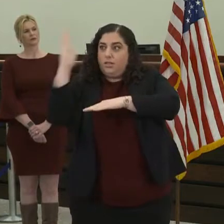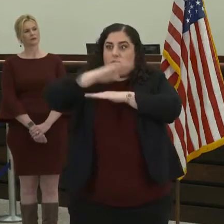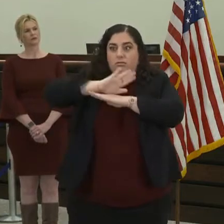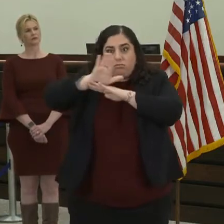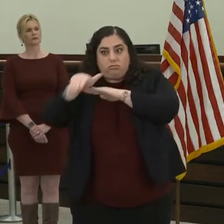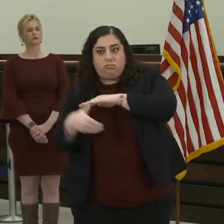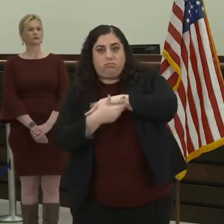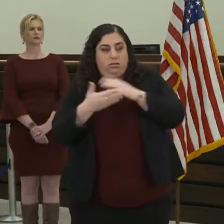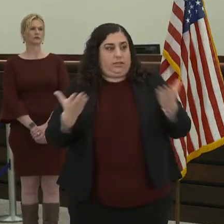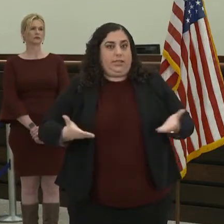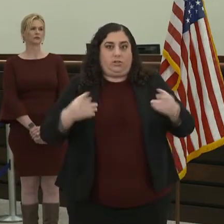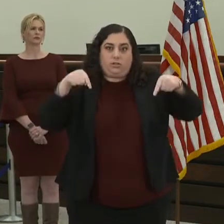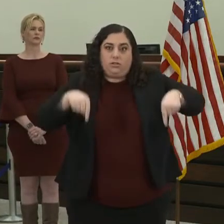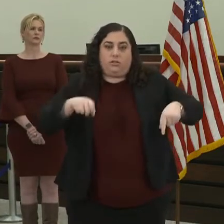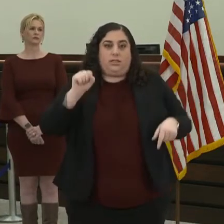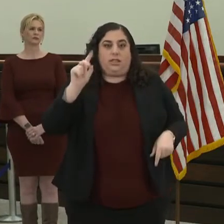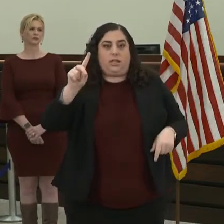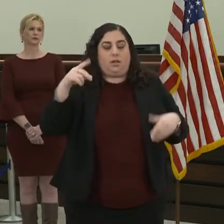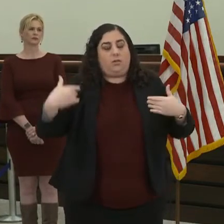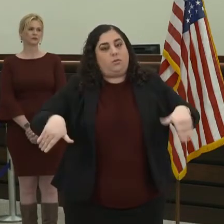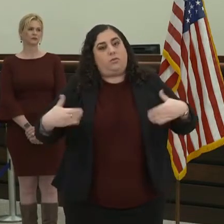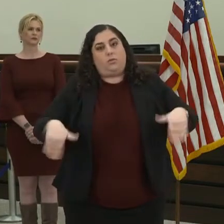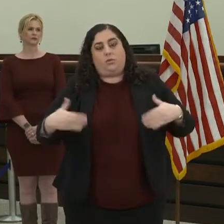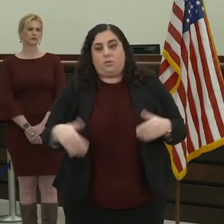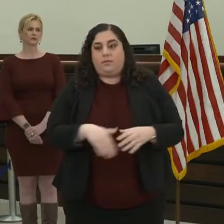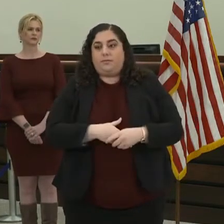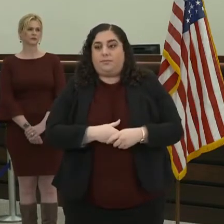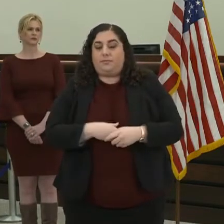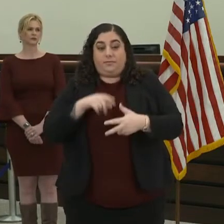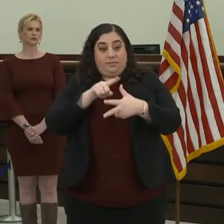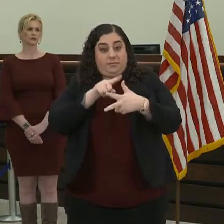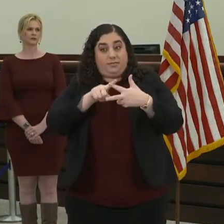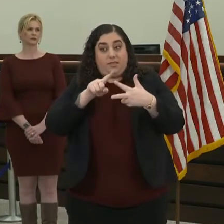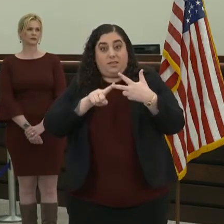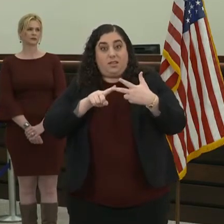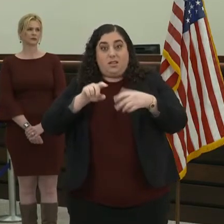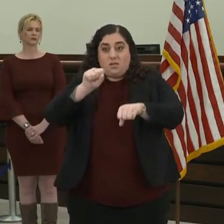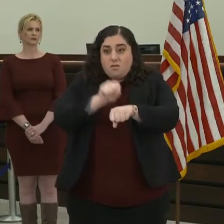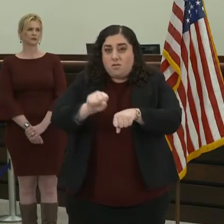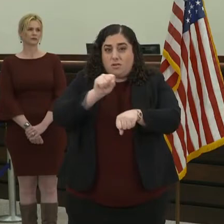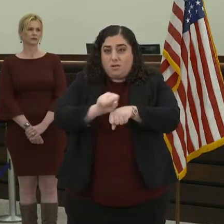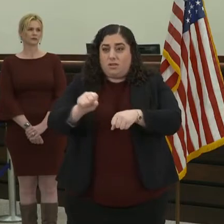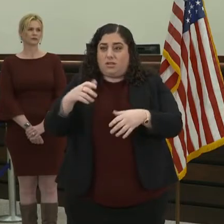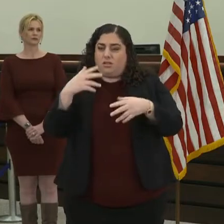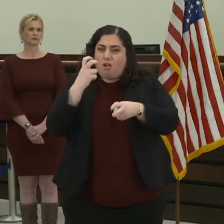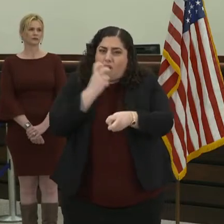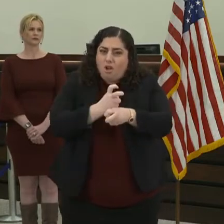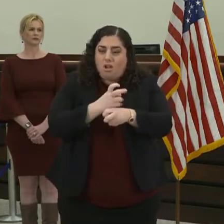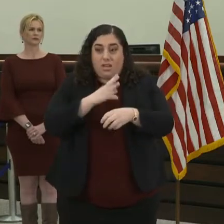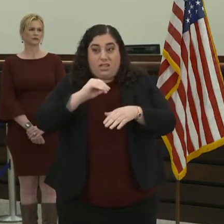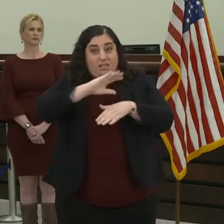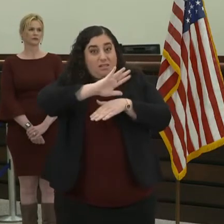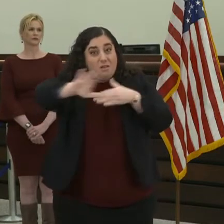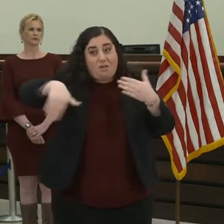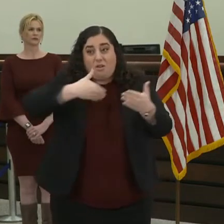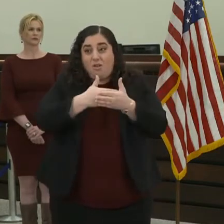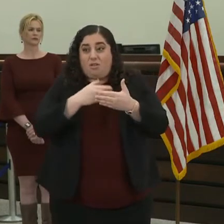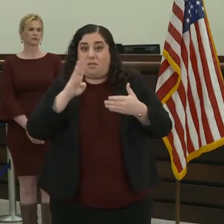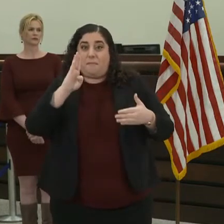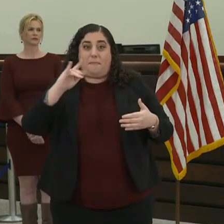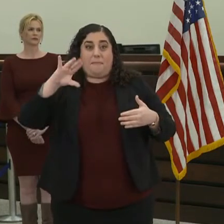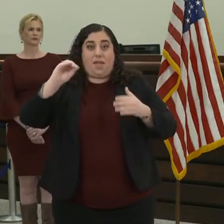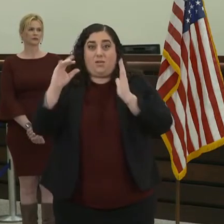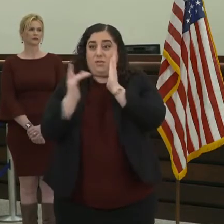And I want to really recognize all of their efforts, and again, everyone in our biotechnology industry. And I spoke with leaders from